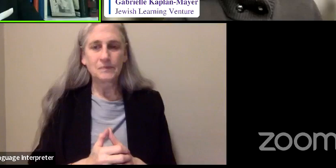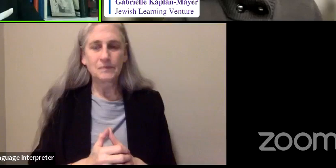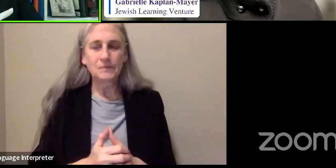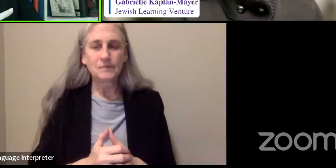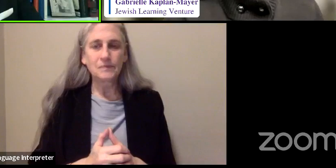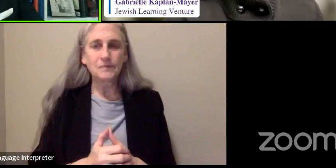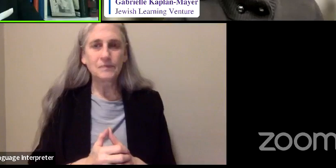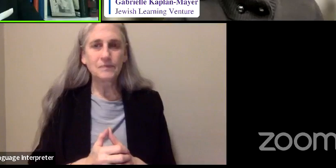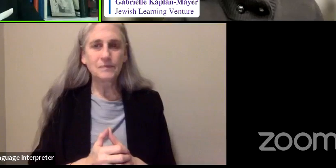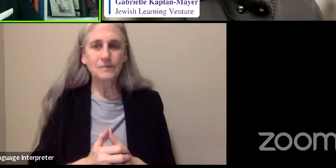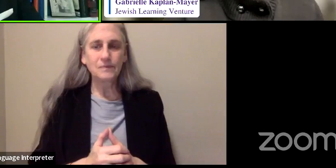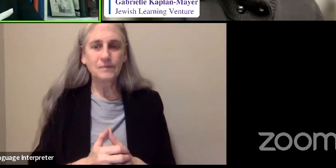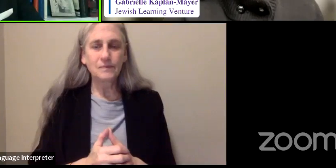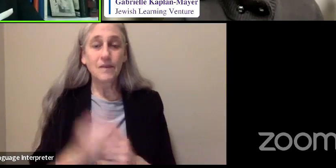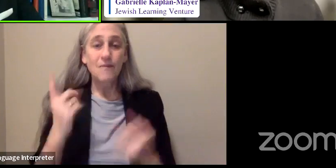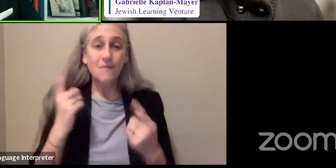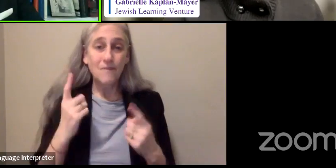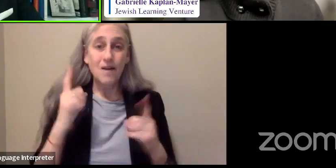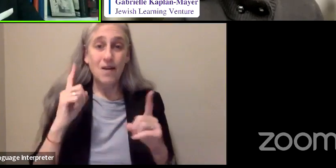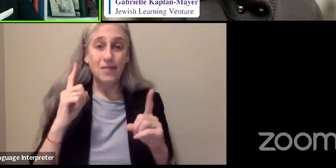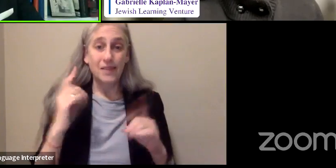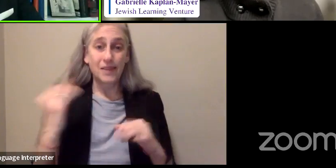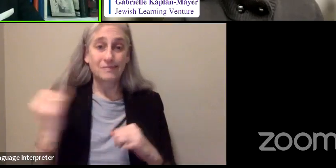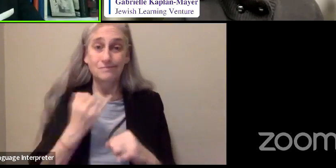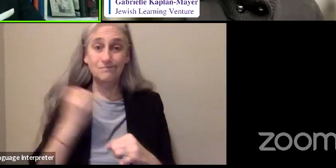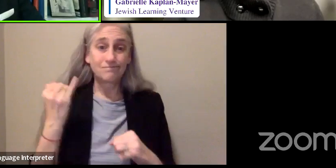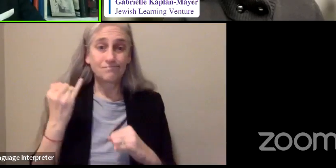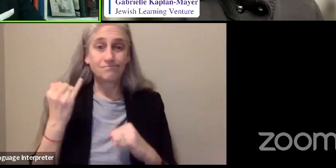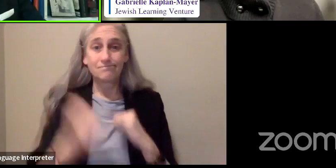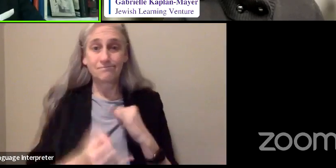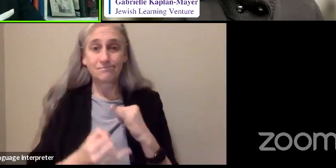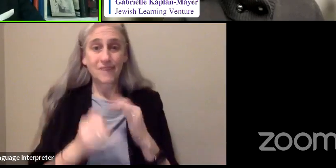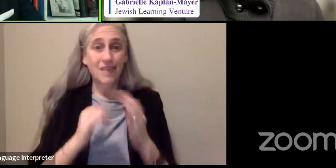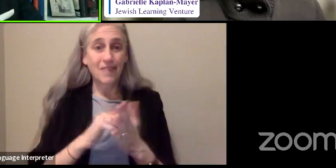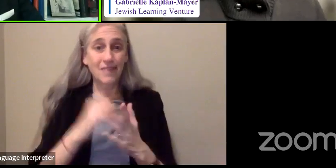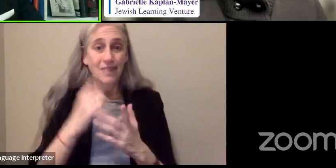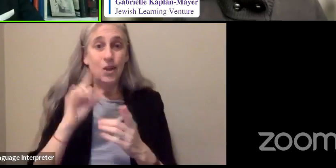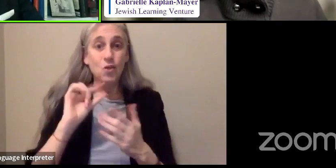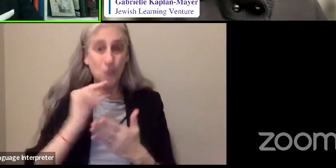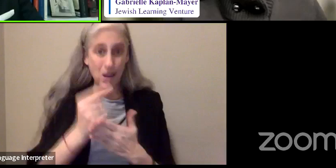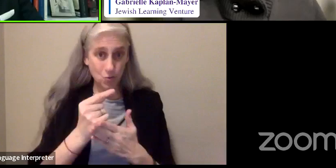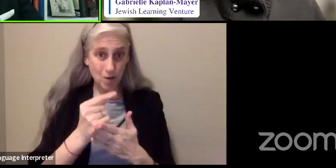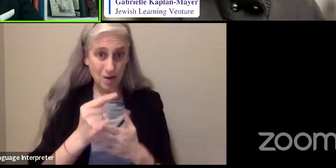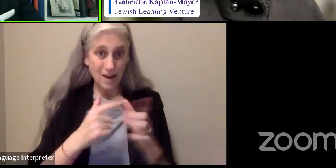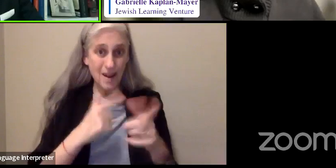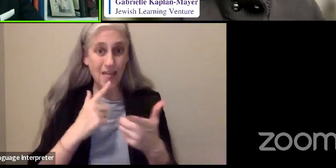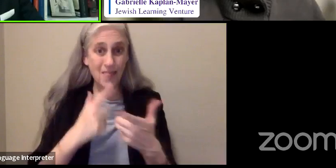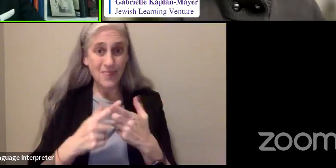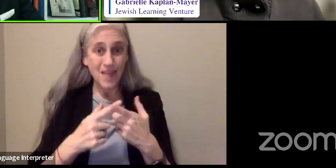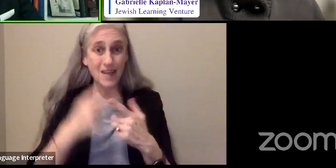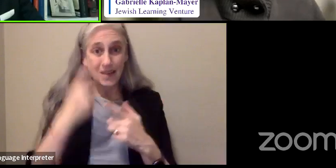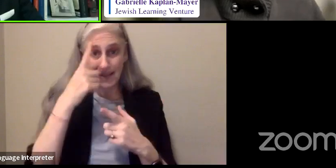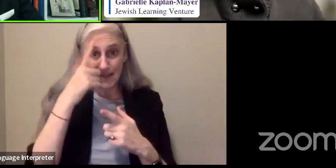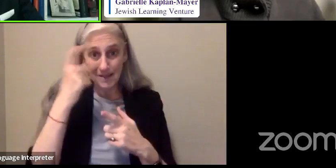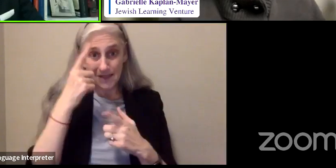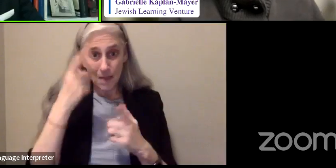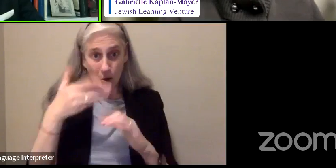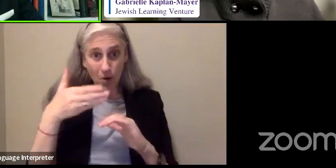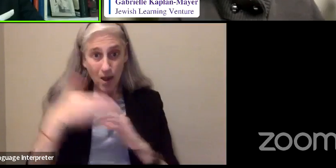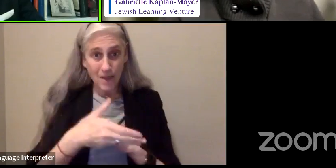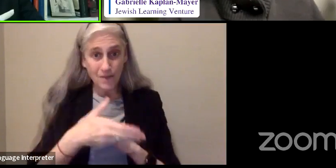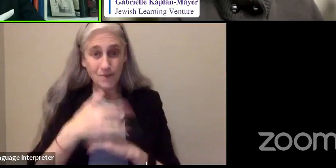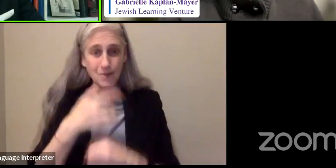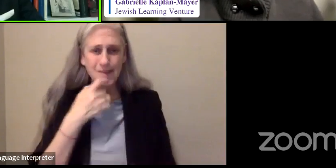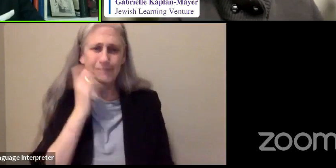And finally, that summer after I graduated, I said, well,